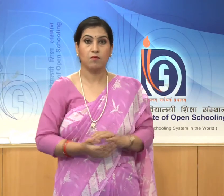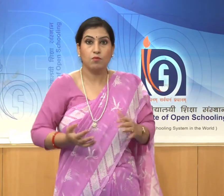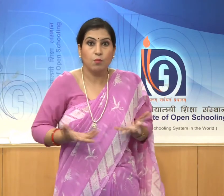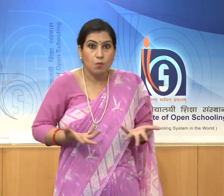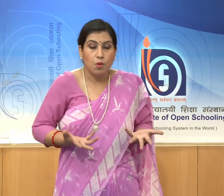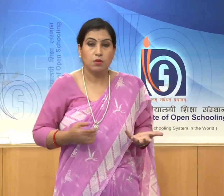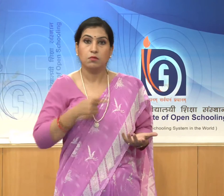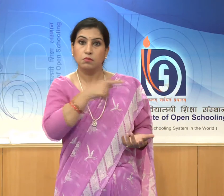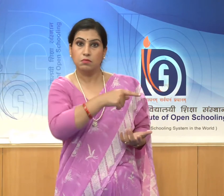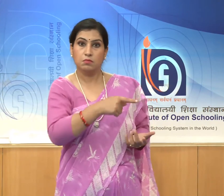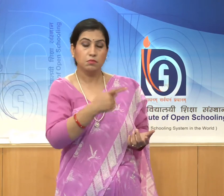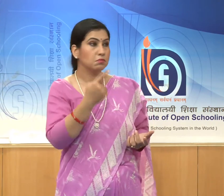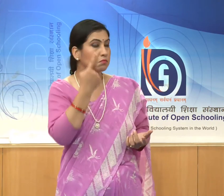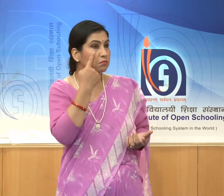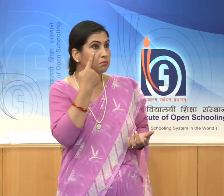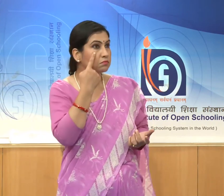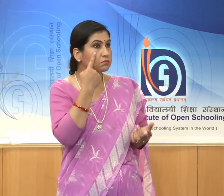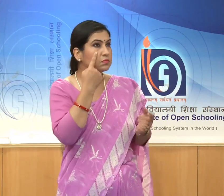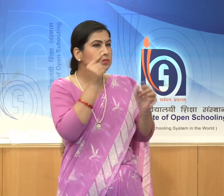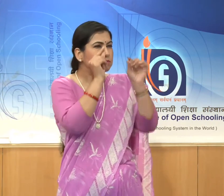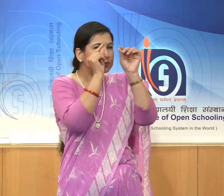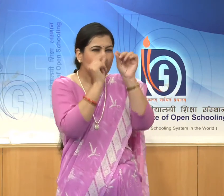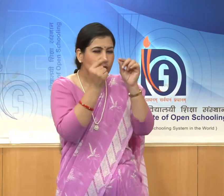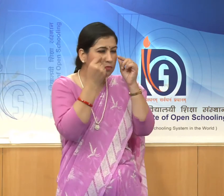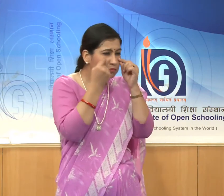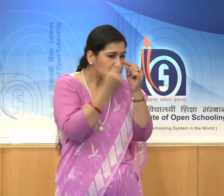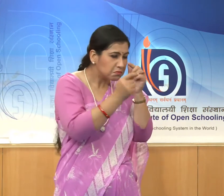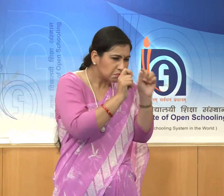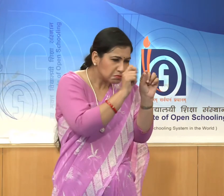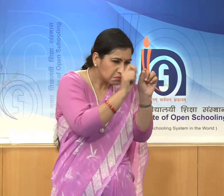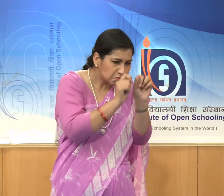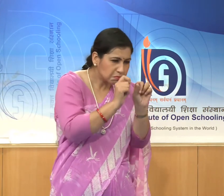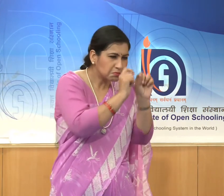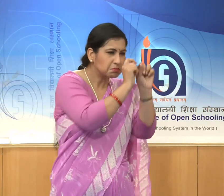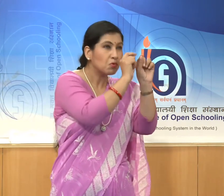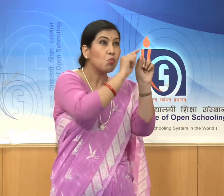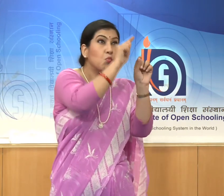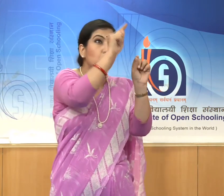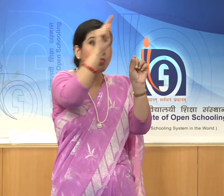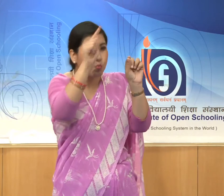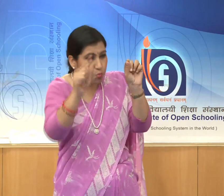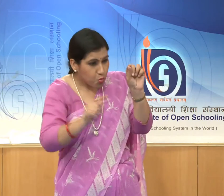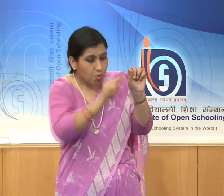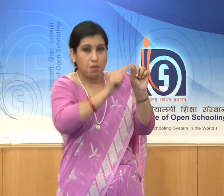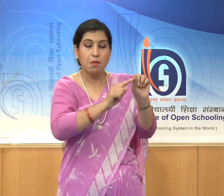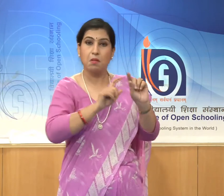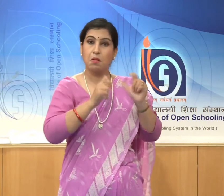intricate and detailed scenes.